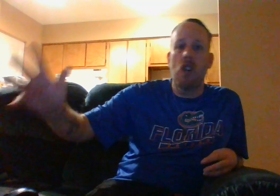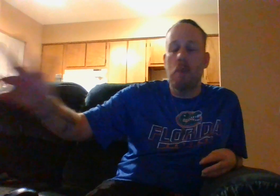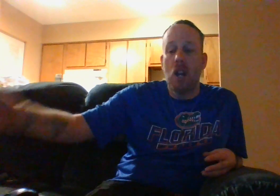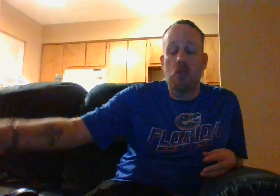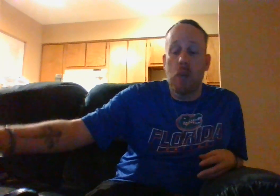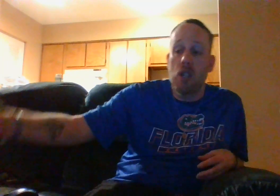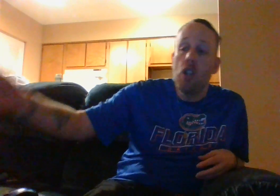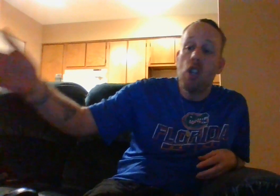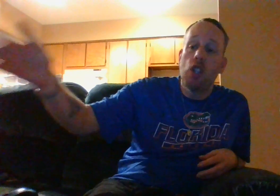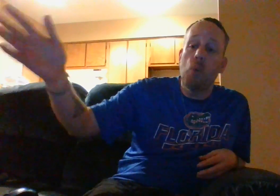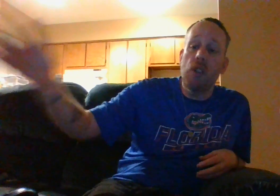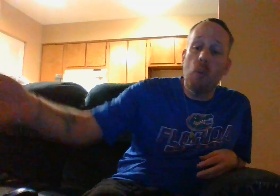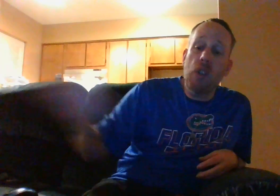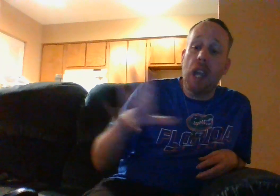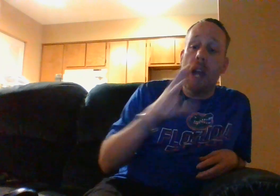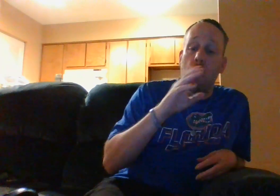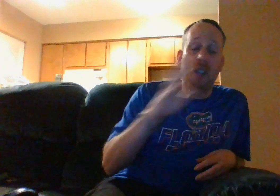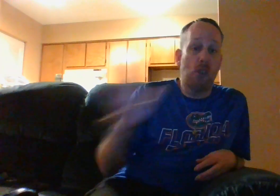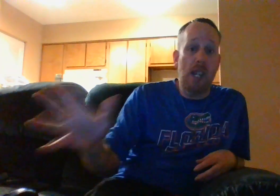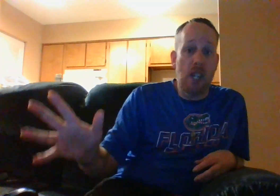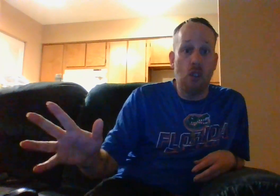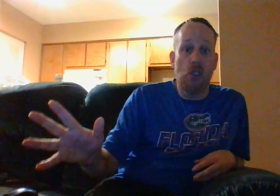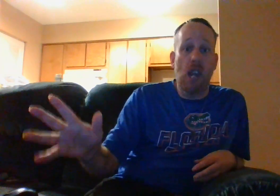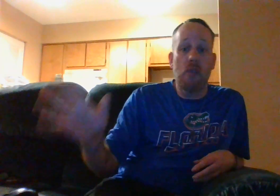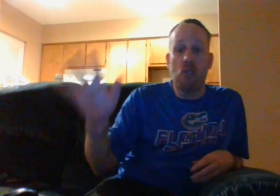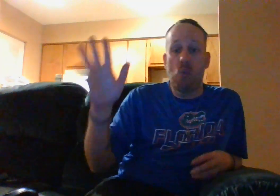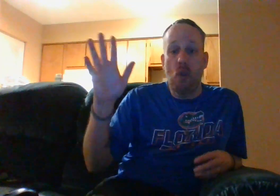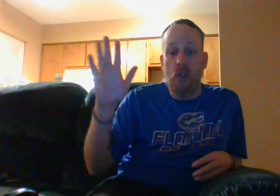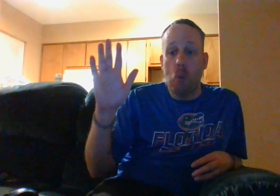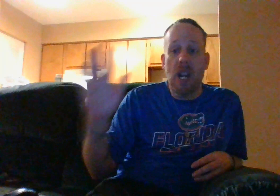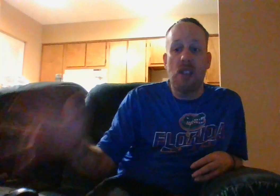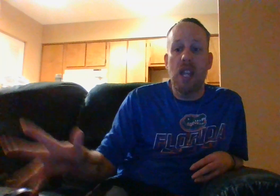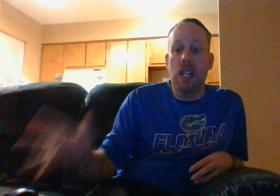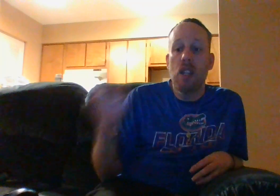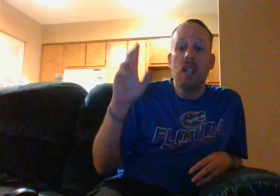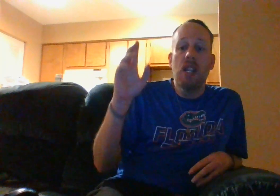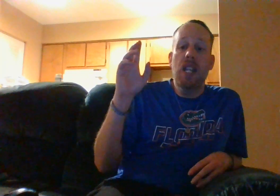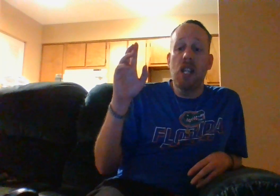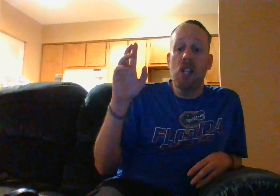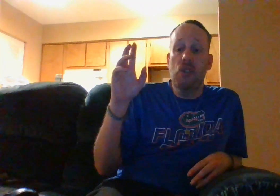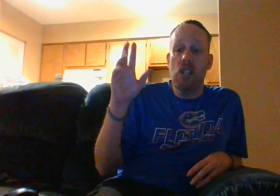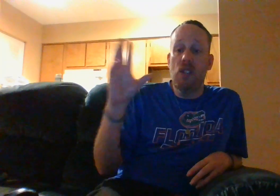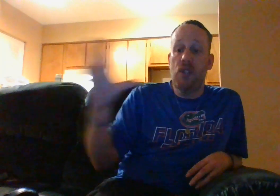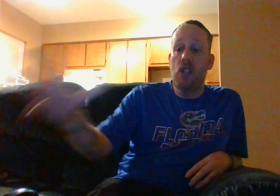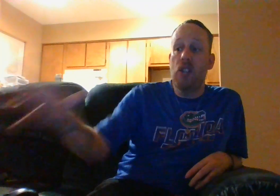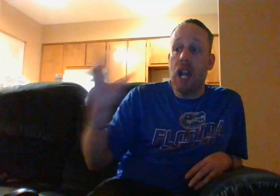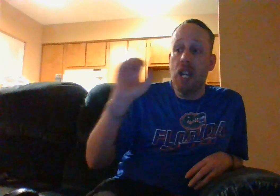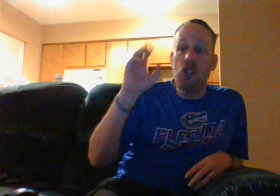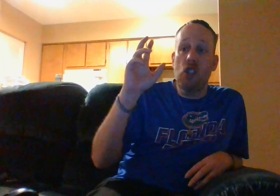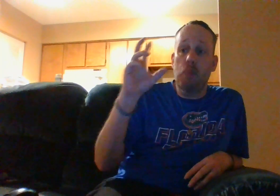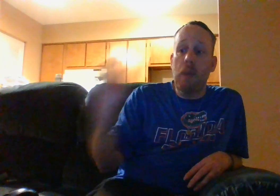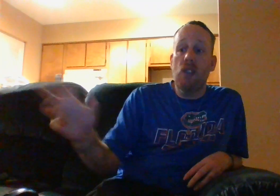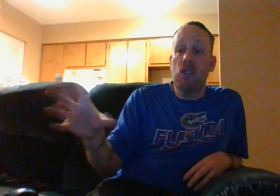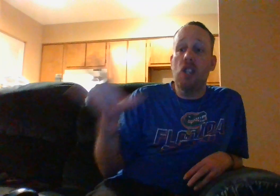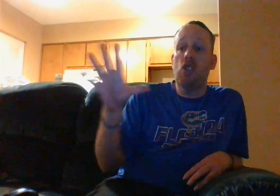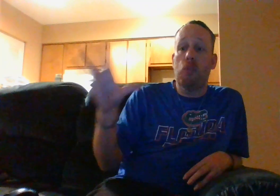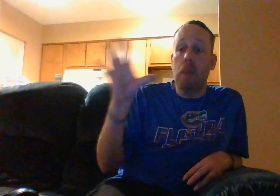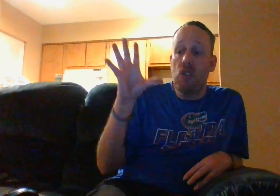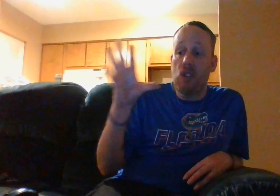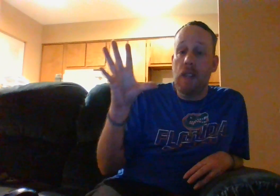very much but the one thing i want to say here is that what for what i think is is is that it's just basically it's just basically